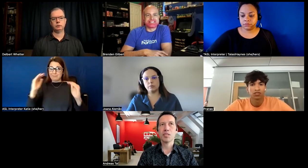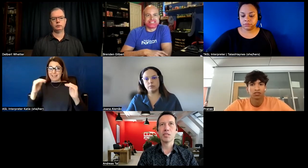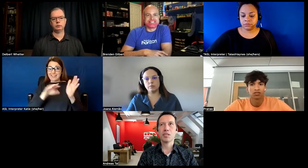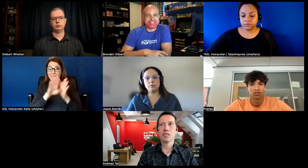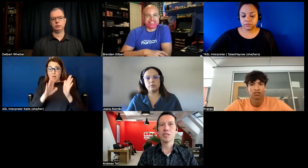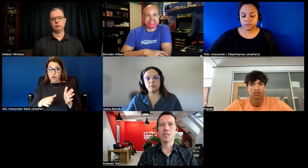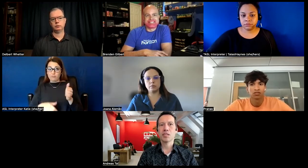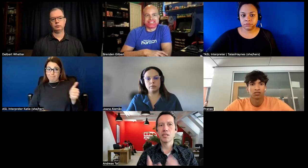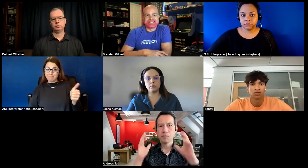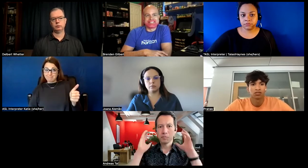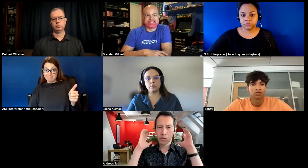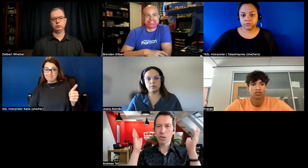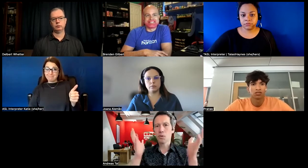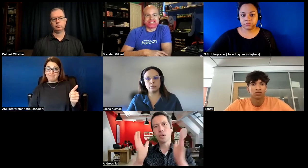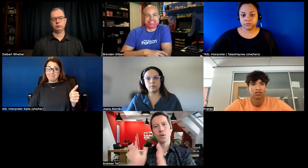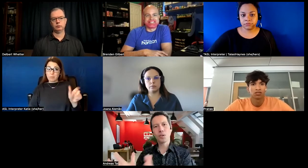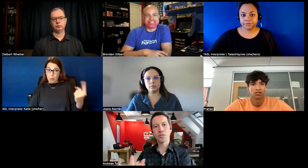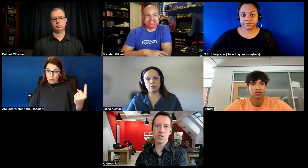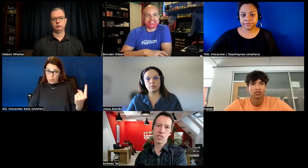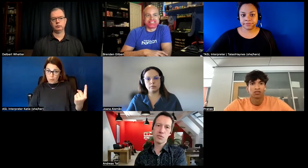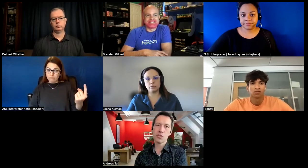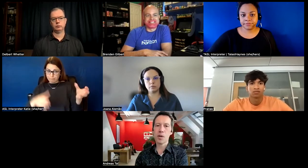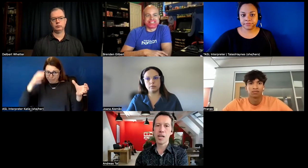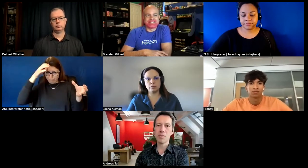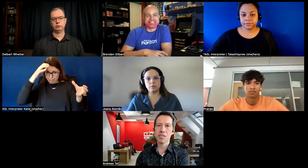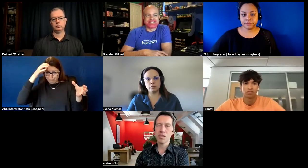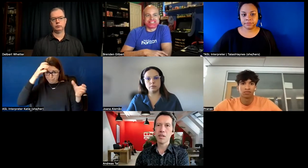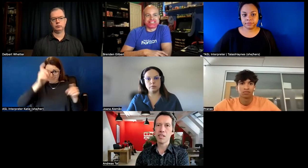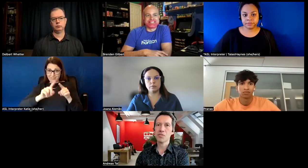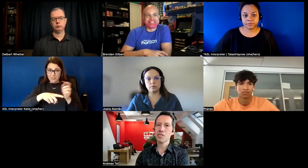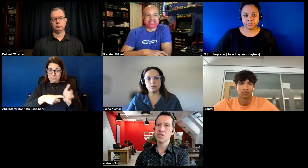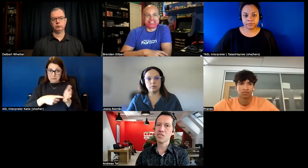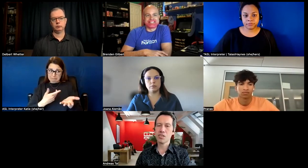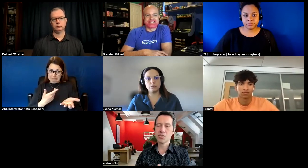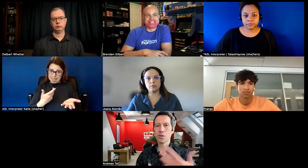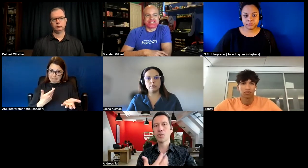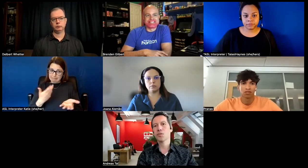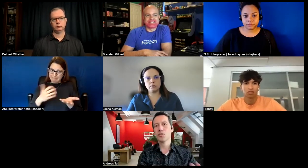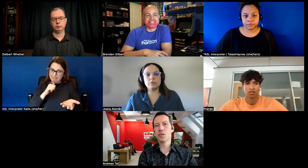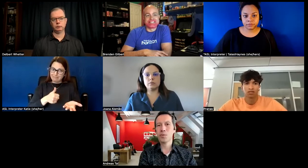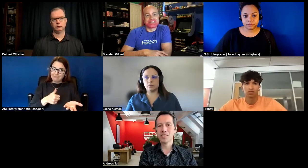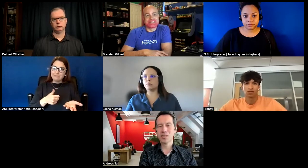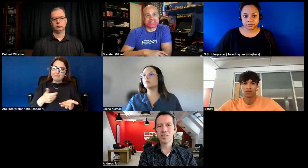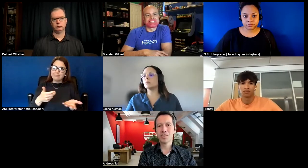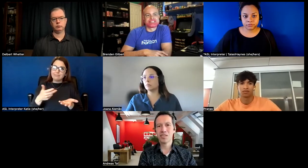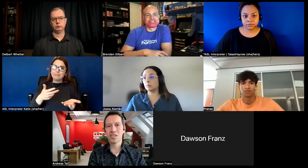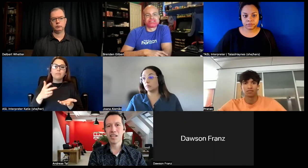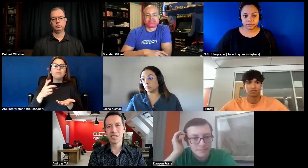uh to know all the different requirements but if there's all always or accessibility